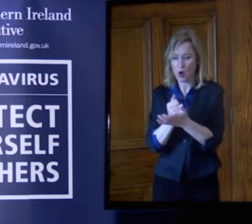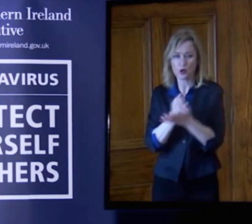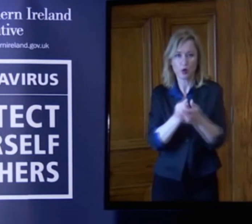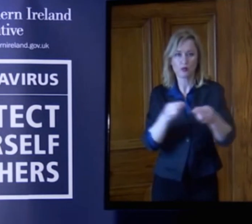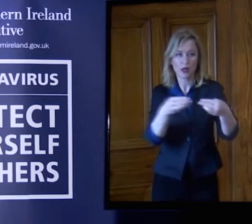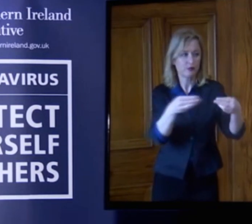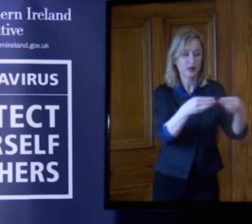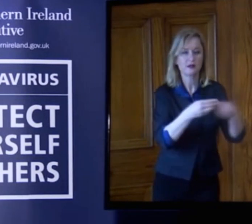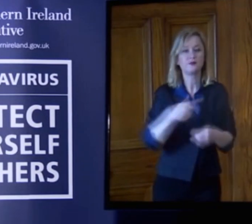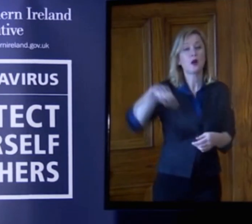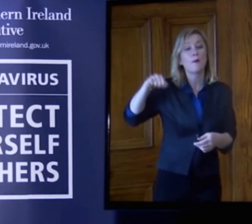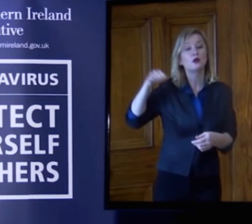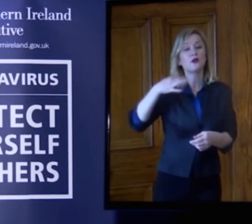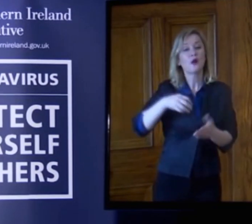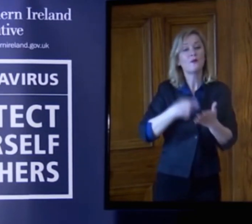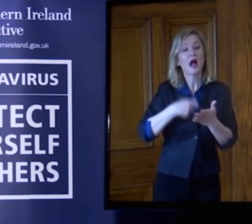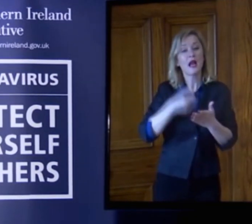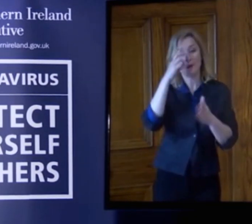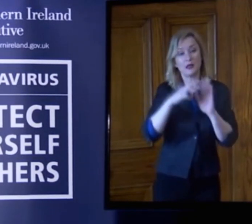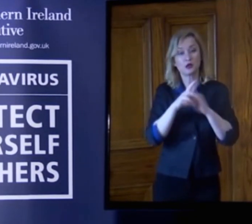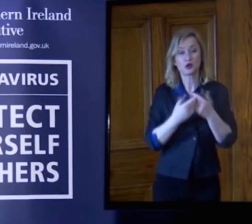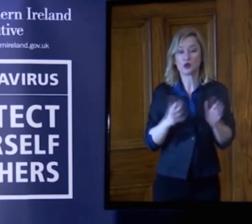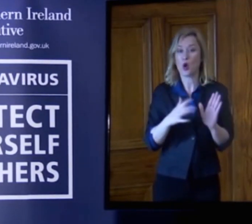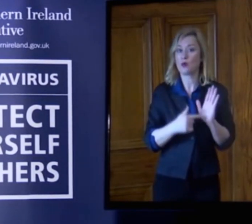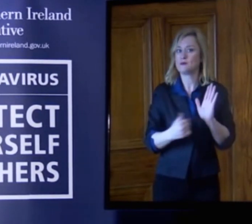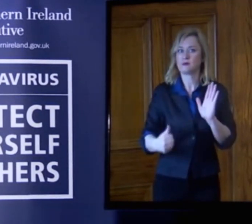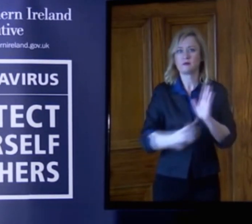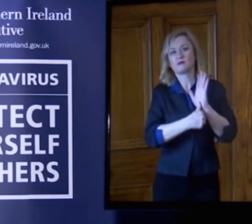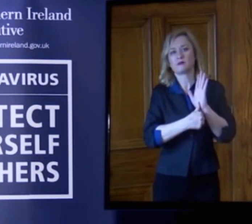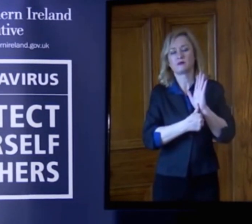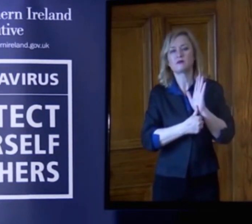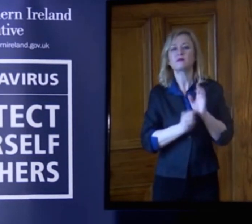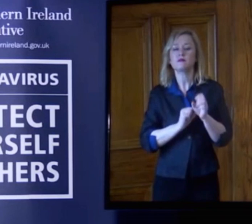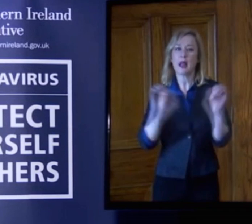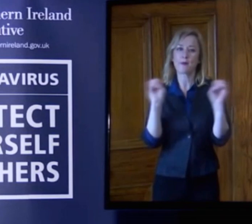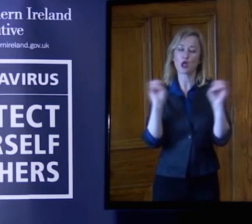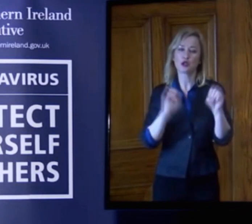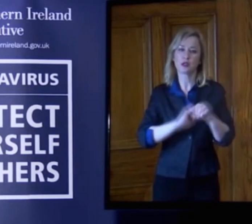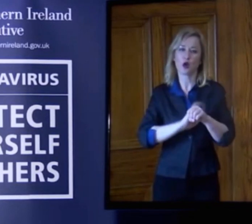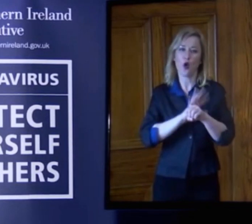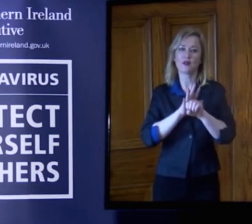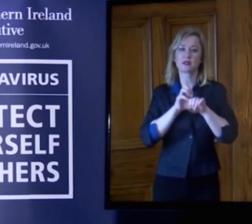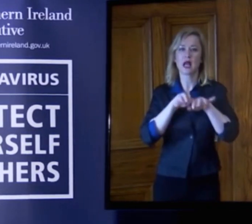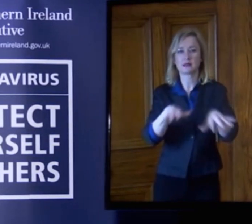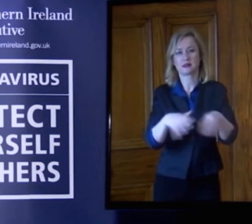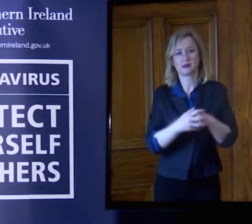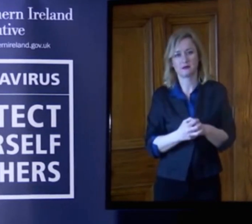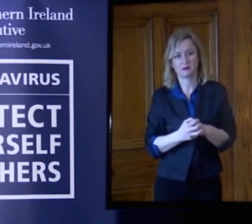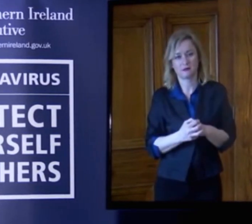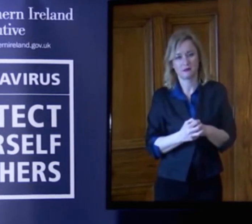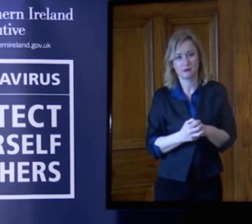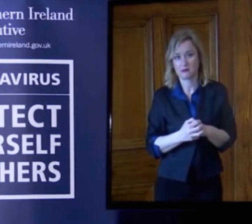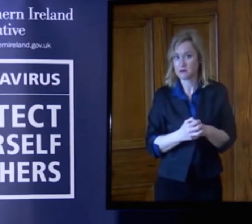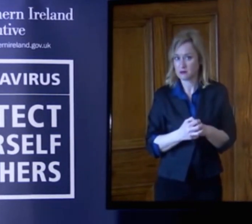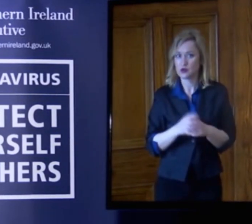Today's Budget from the Finance Minister prioritises the response to this emergency. $370 million to help 30,000 businesses to